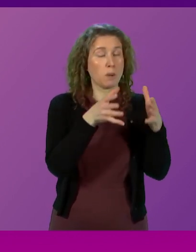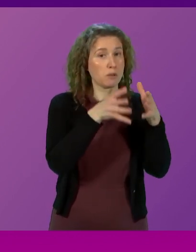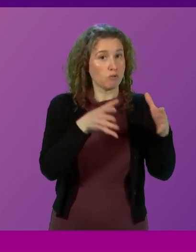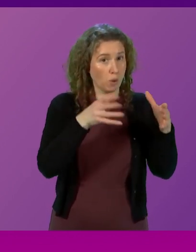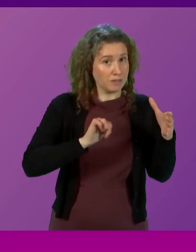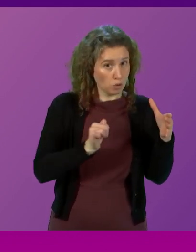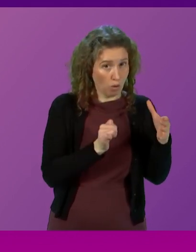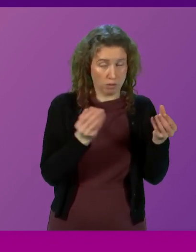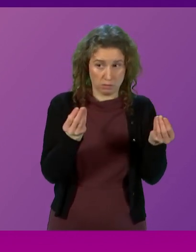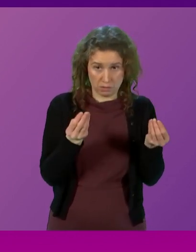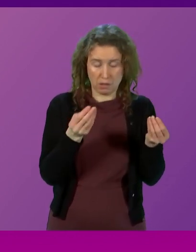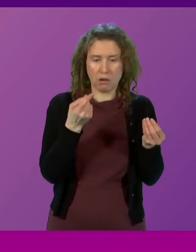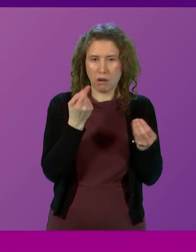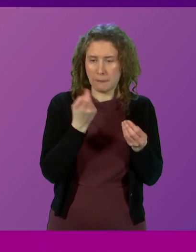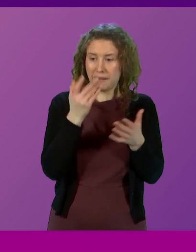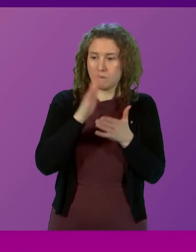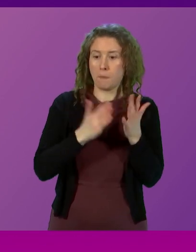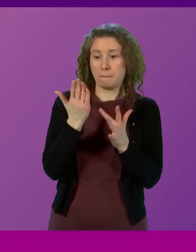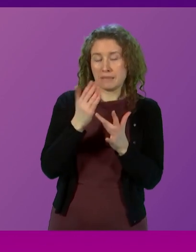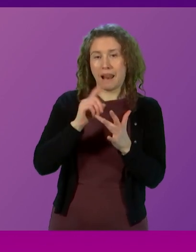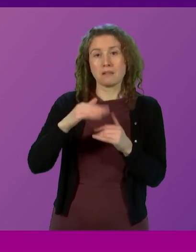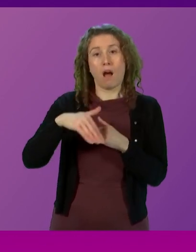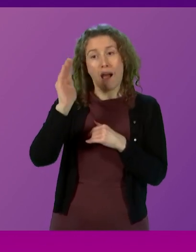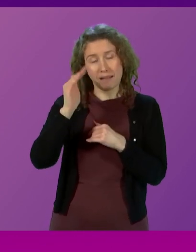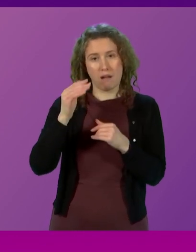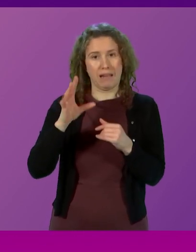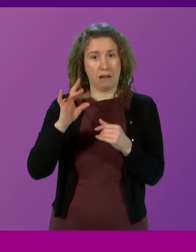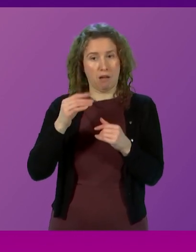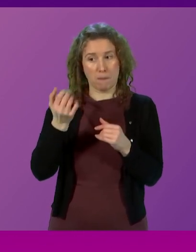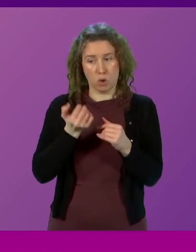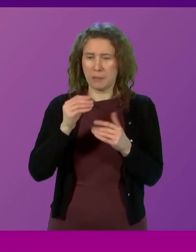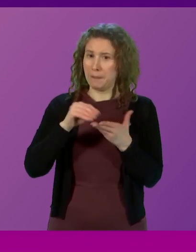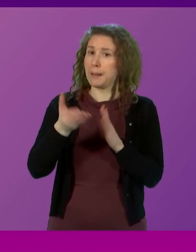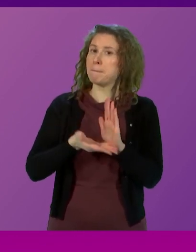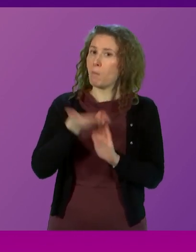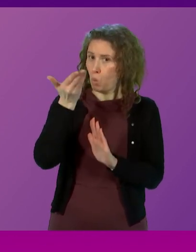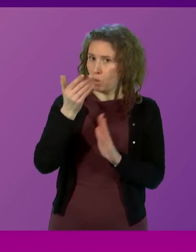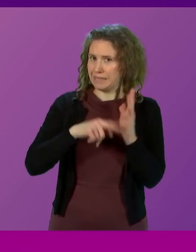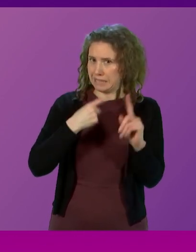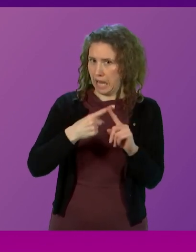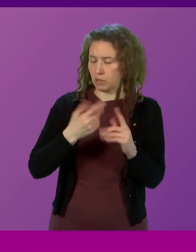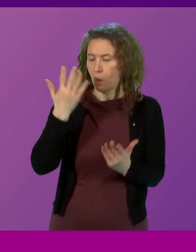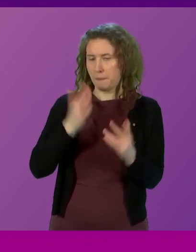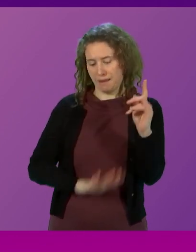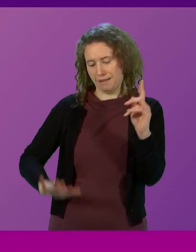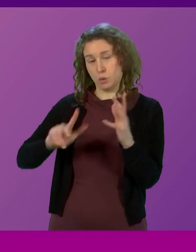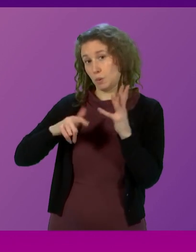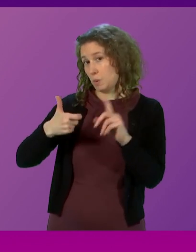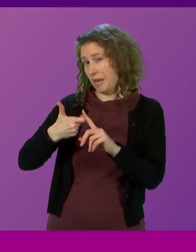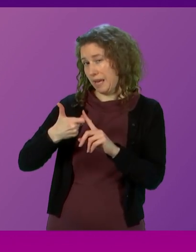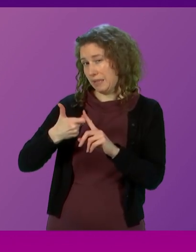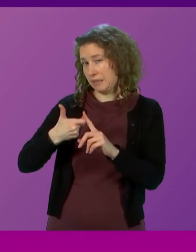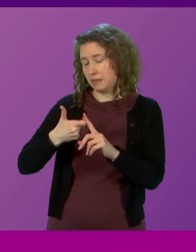resulting from middle and higher income earners paying more tax per head than their counterparts in the rest of the UK,